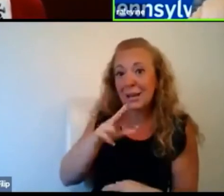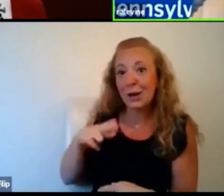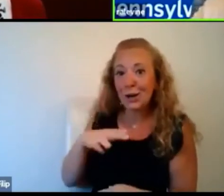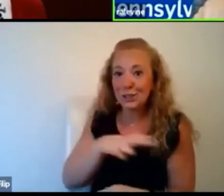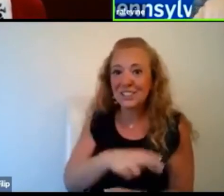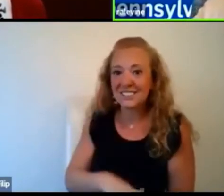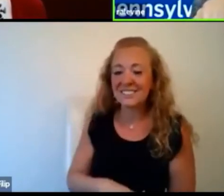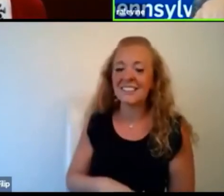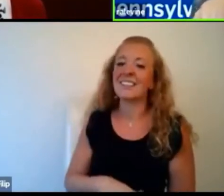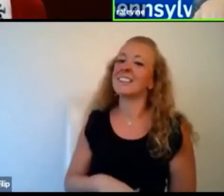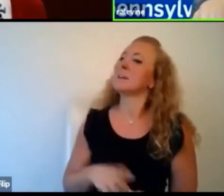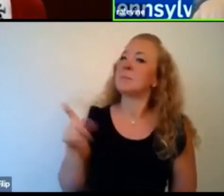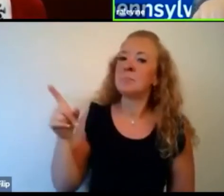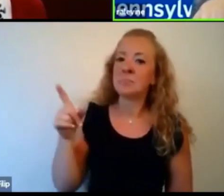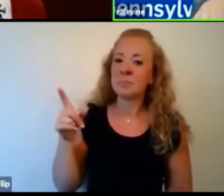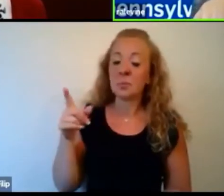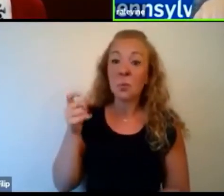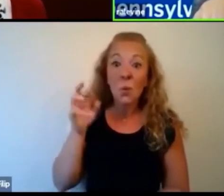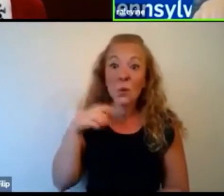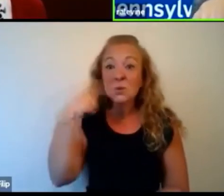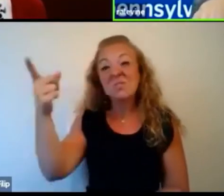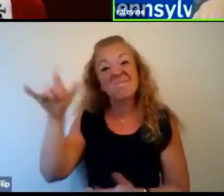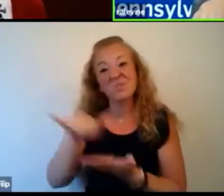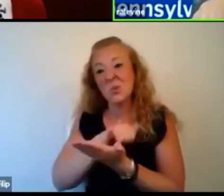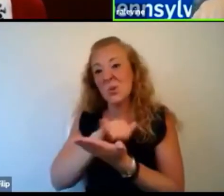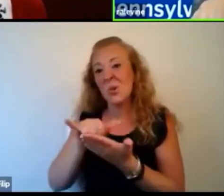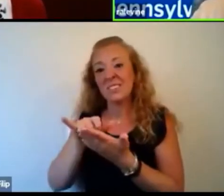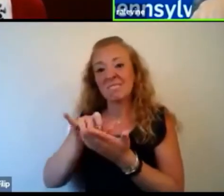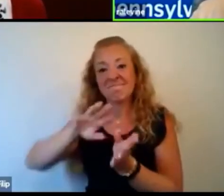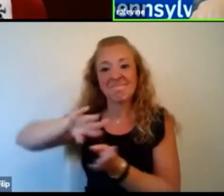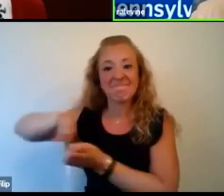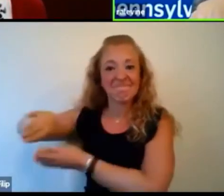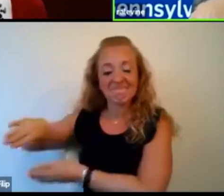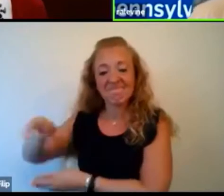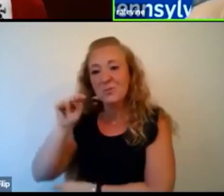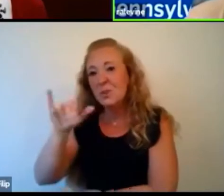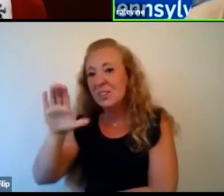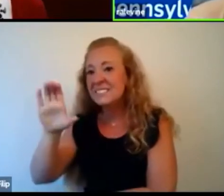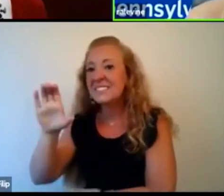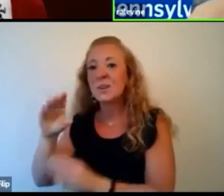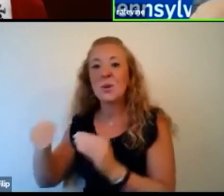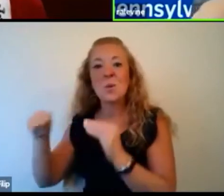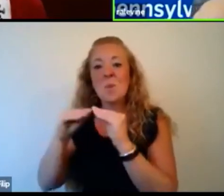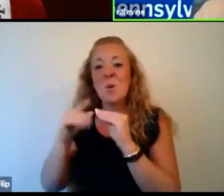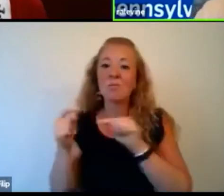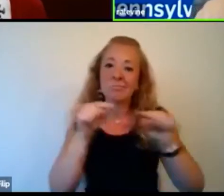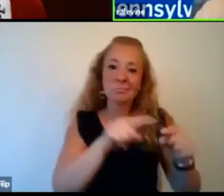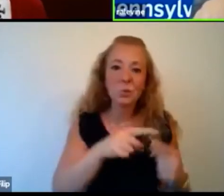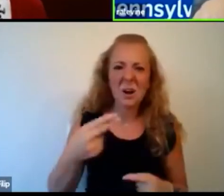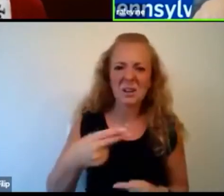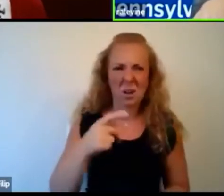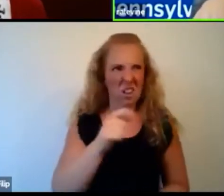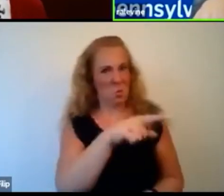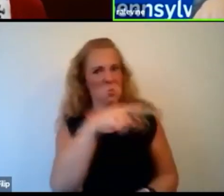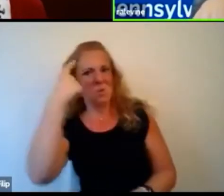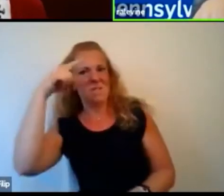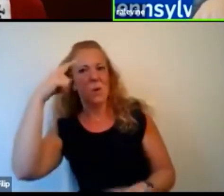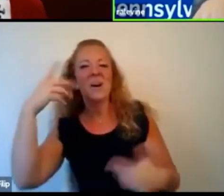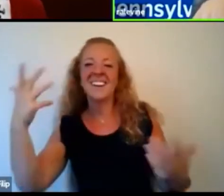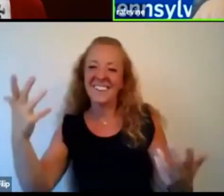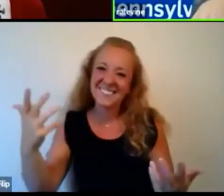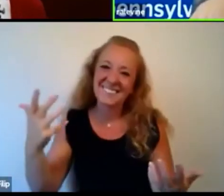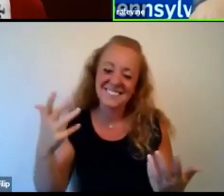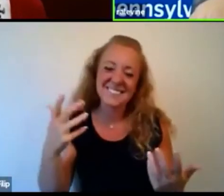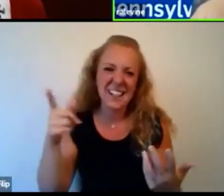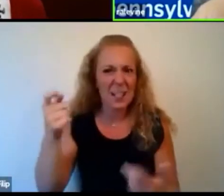you know, and they were, or I'm going to leave New York and go to Harrisburg, Pennsylvania. And why are you doing that? So, and they were